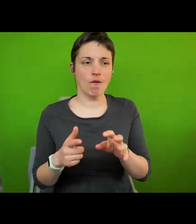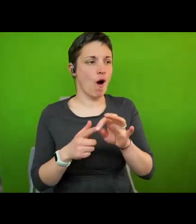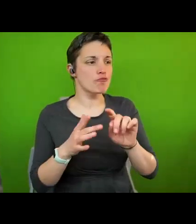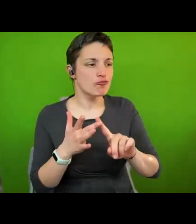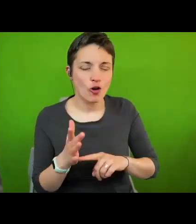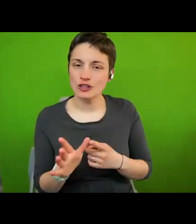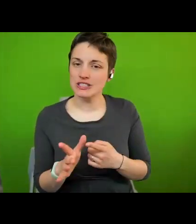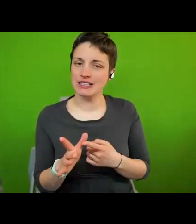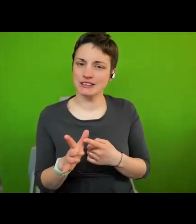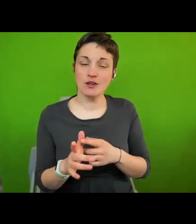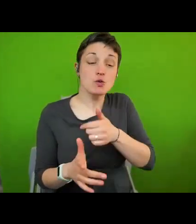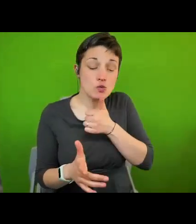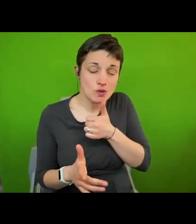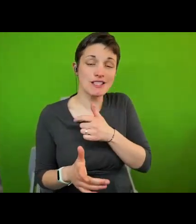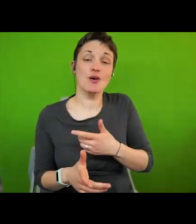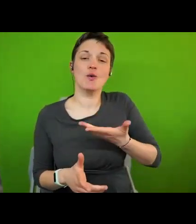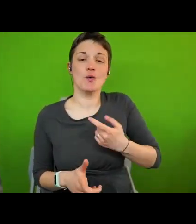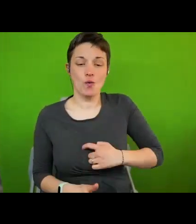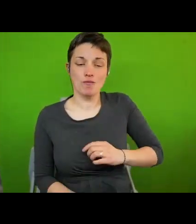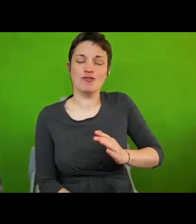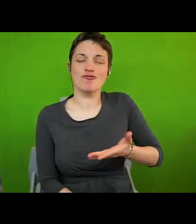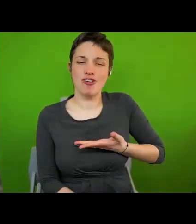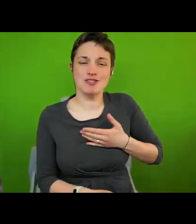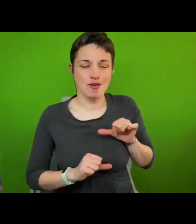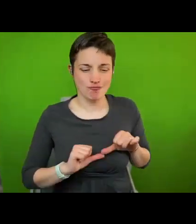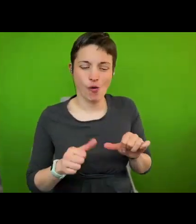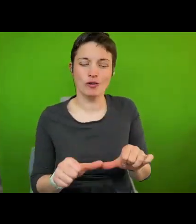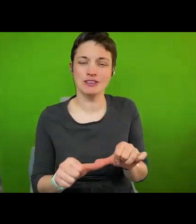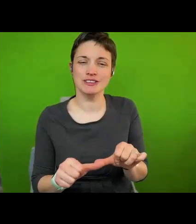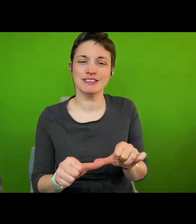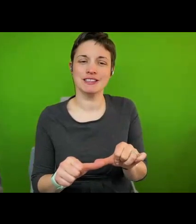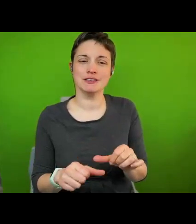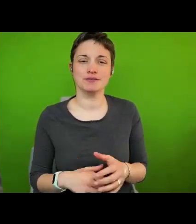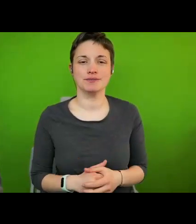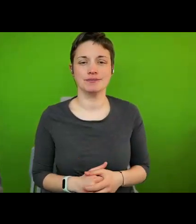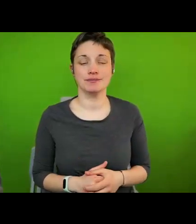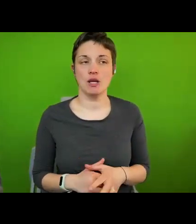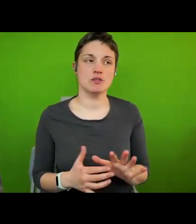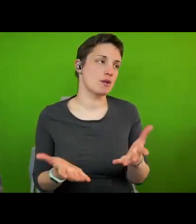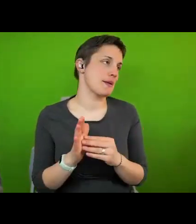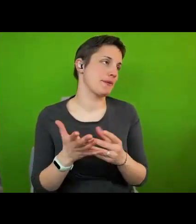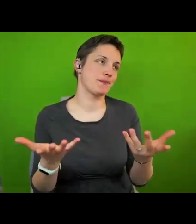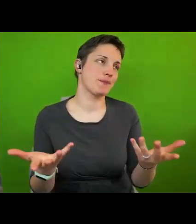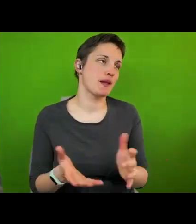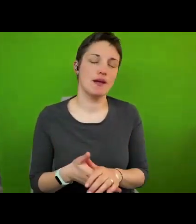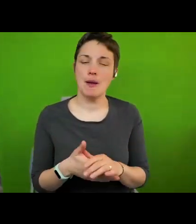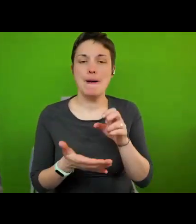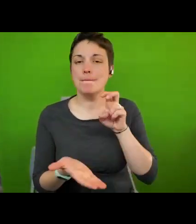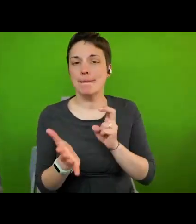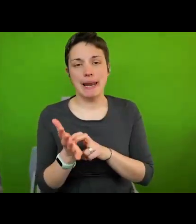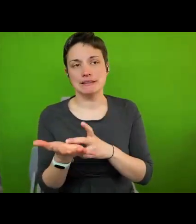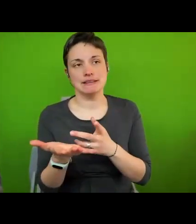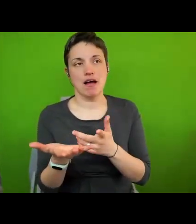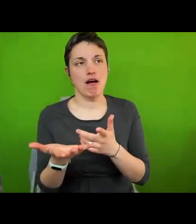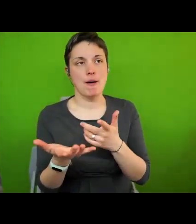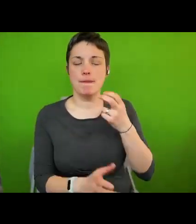rights based approach and i think this is the strength say you are planning a new bus line or tram line